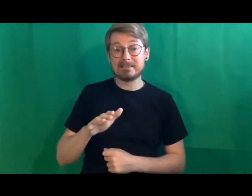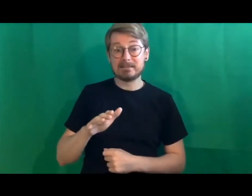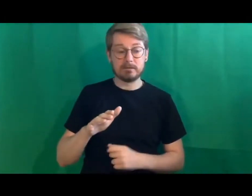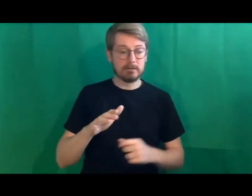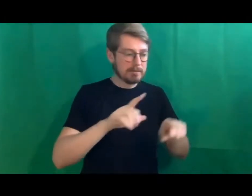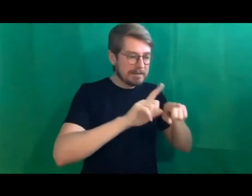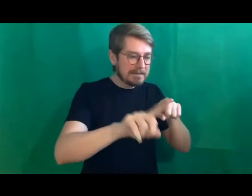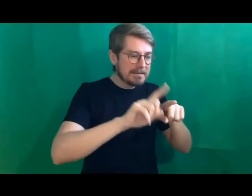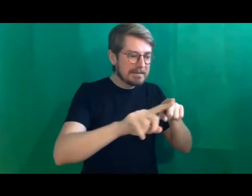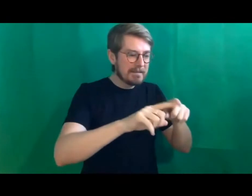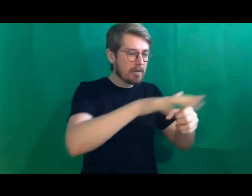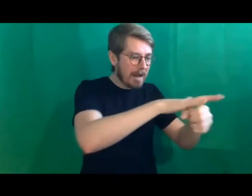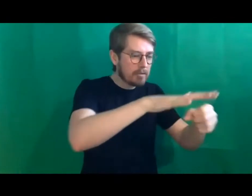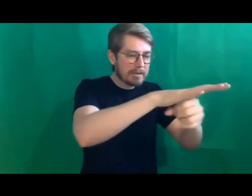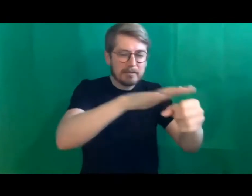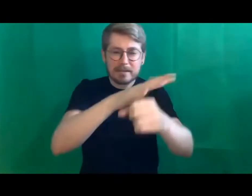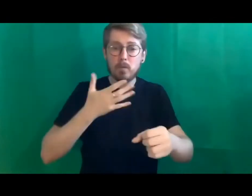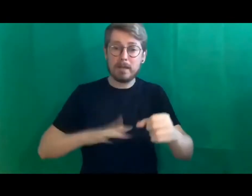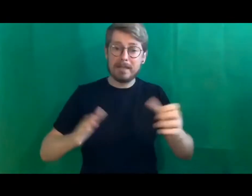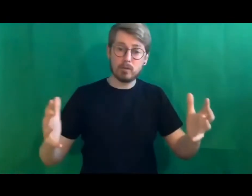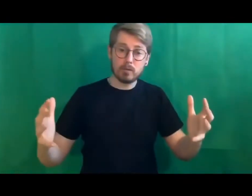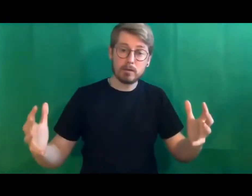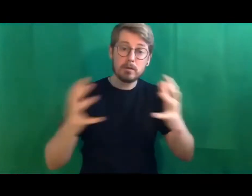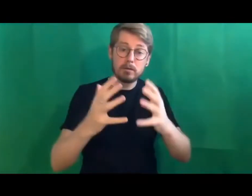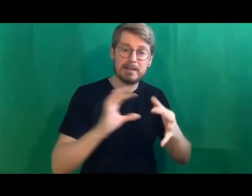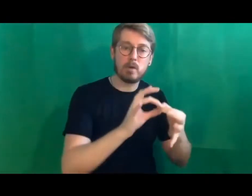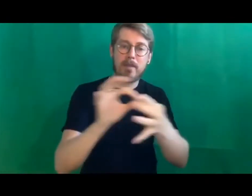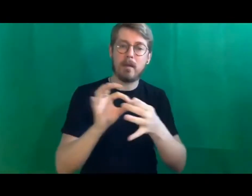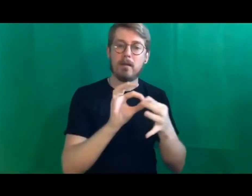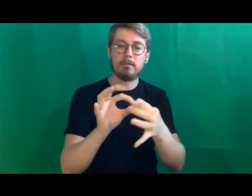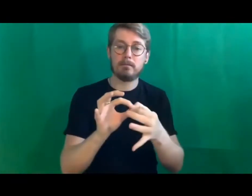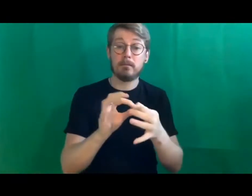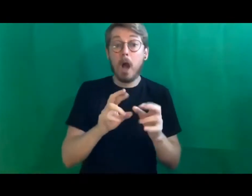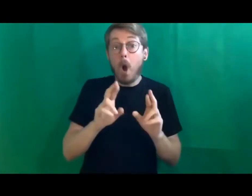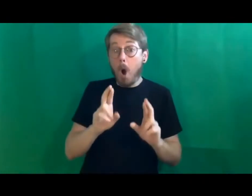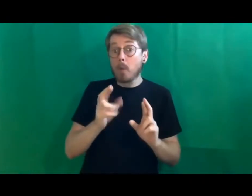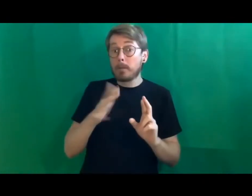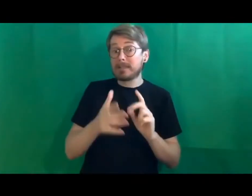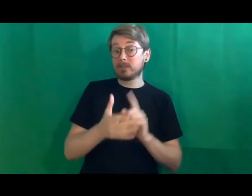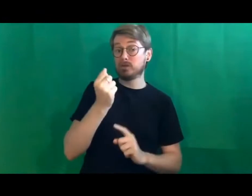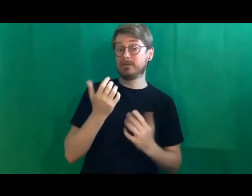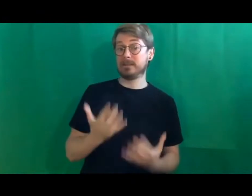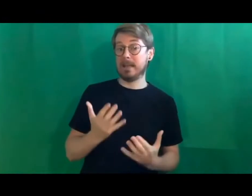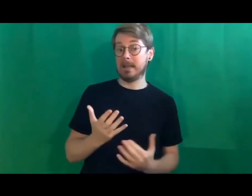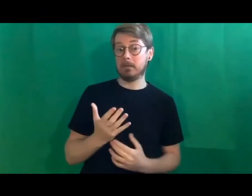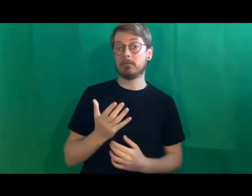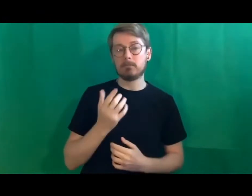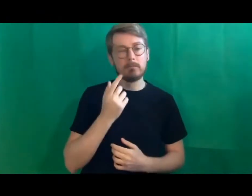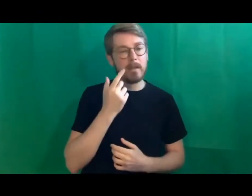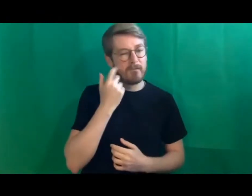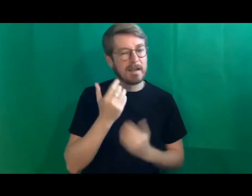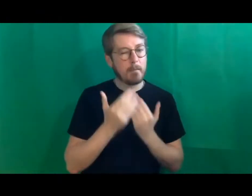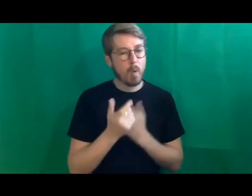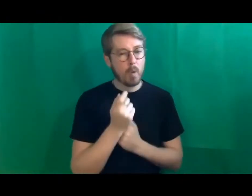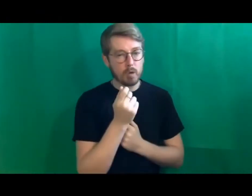fractured and scattered sides together which is something that I hope that we've done today and you'll find out more about very shortly.